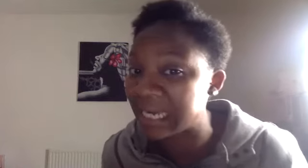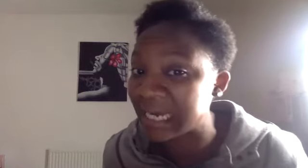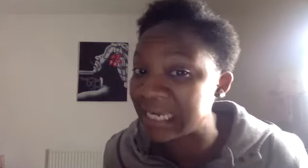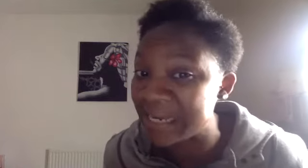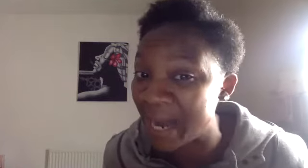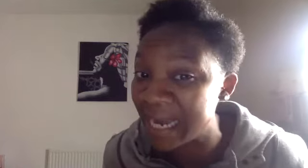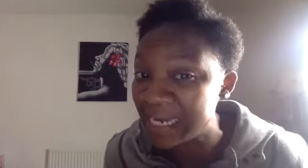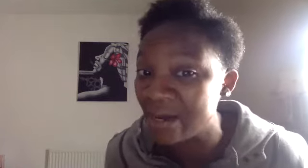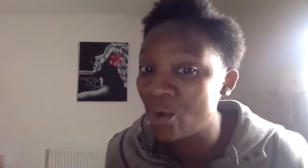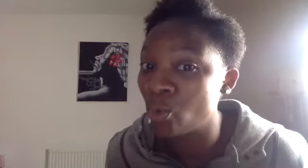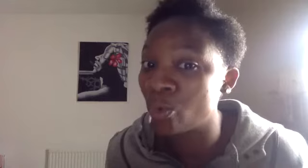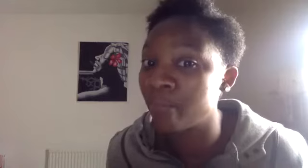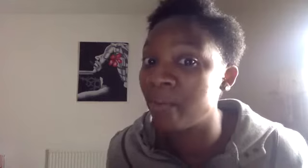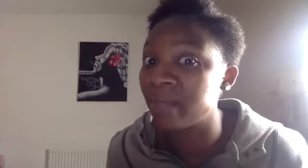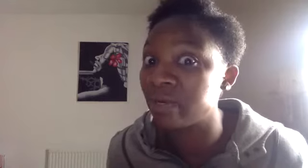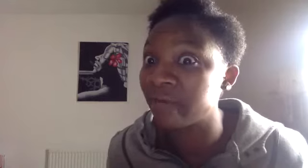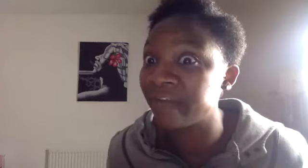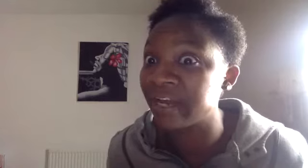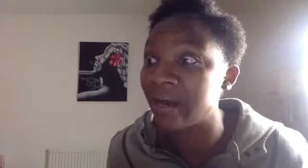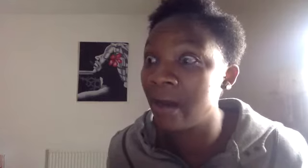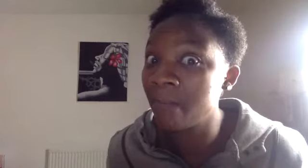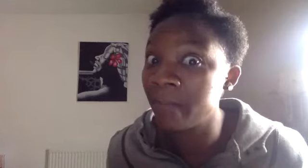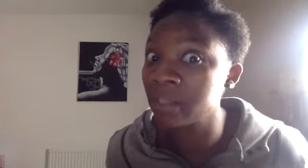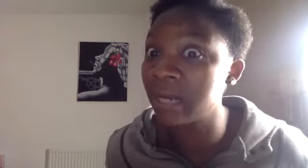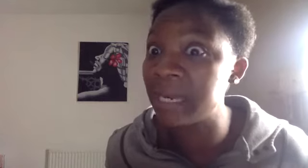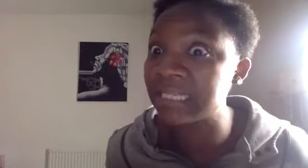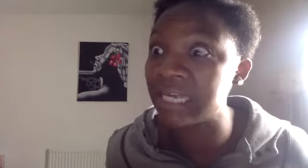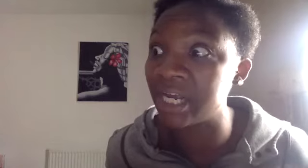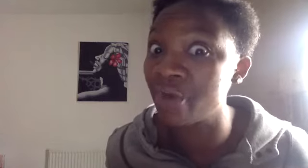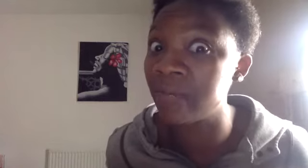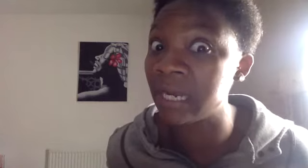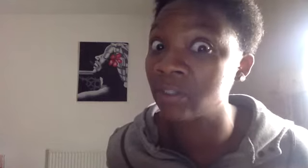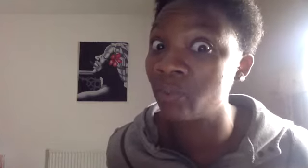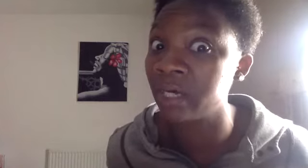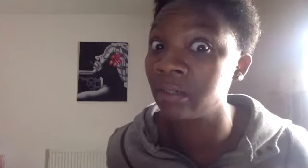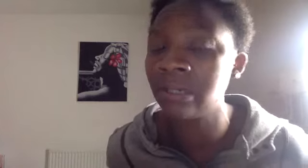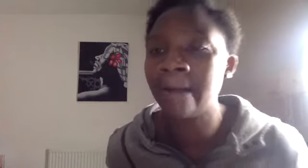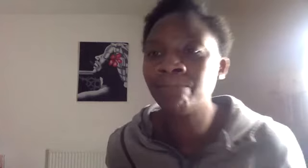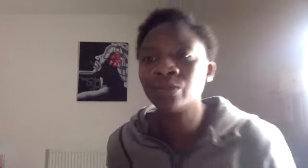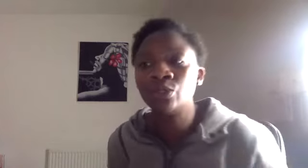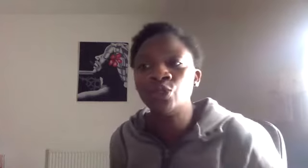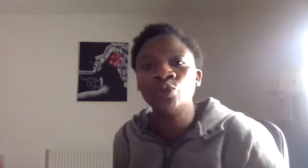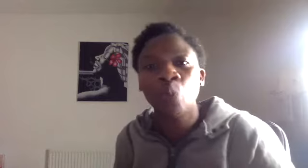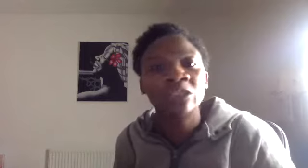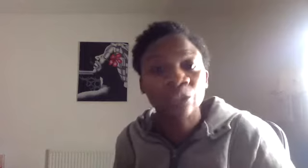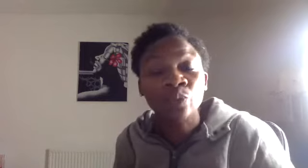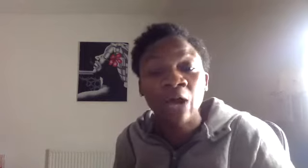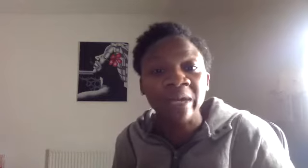neck, knee pain, or the problem in your little finger. But because I'm listening and nobody else will, you want to tell me.